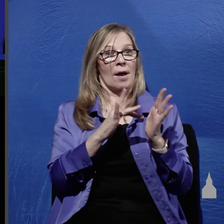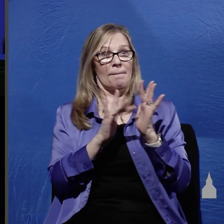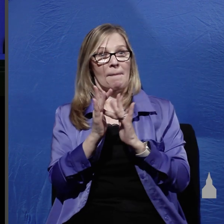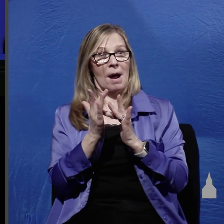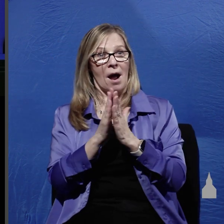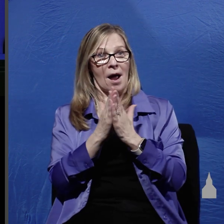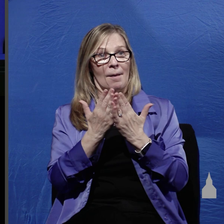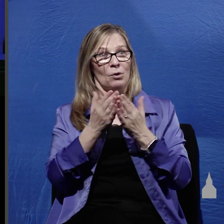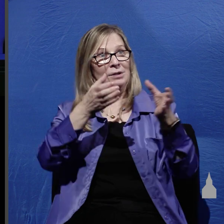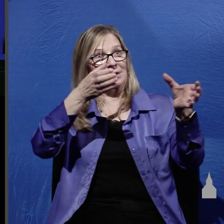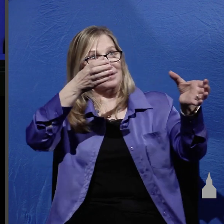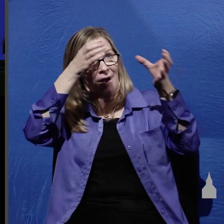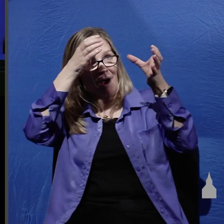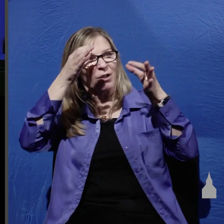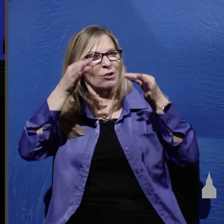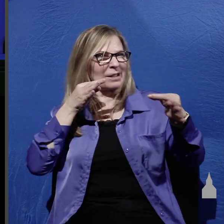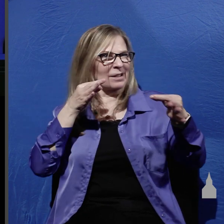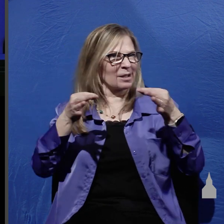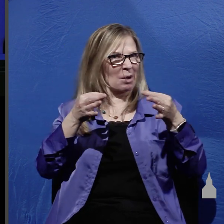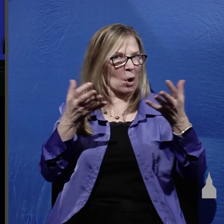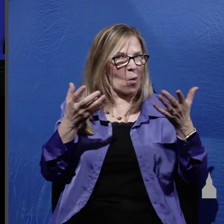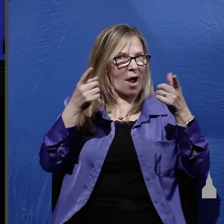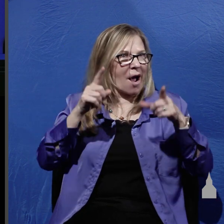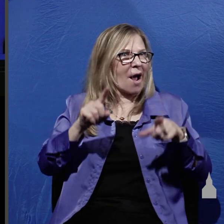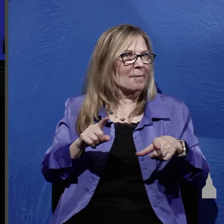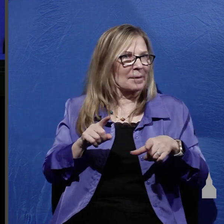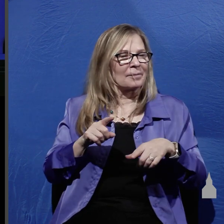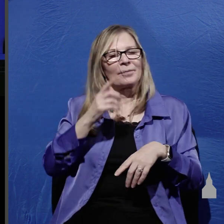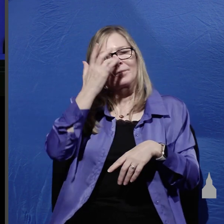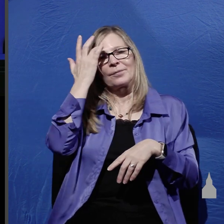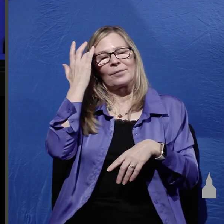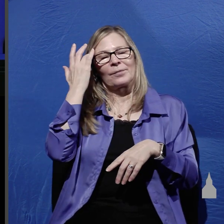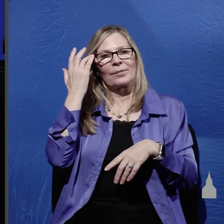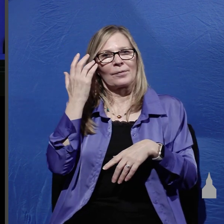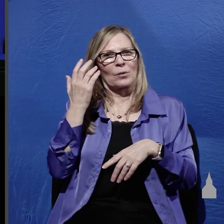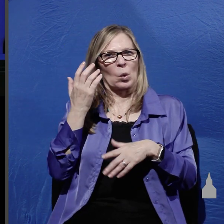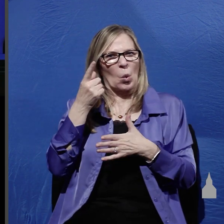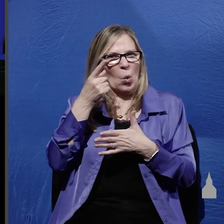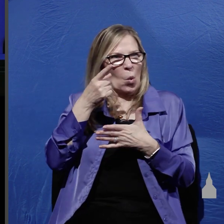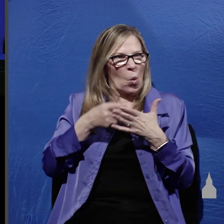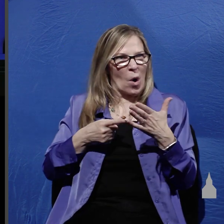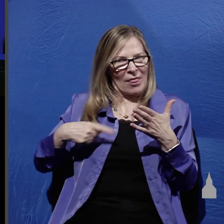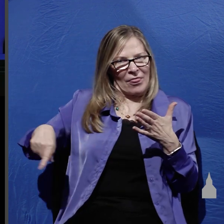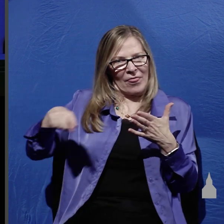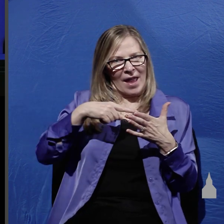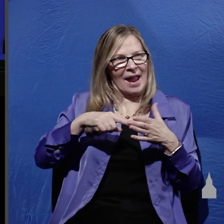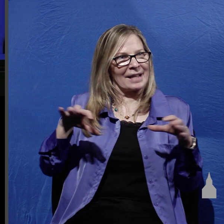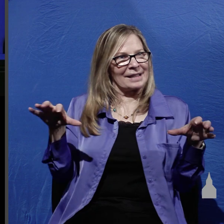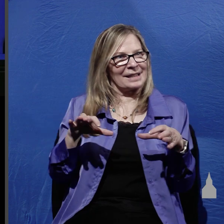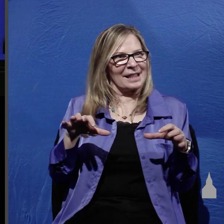explained what happened when these women arrived at the tomb and what they did in light of finding the stone rolled away